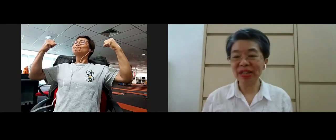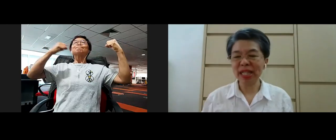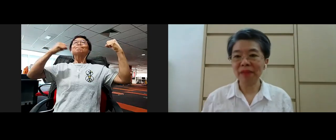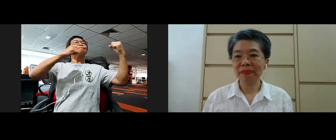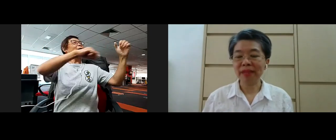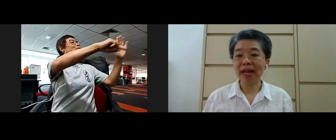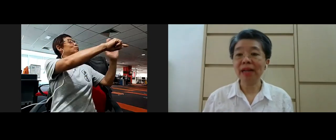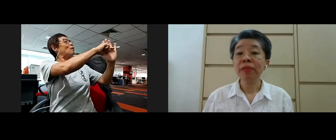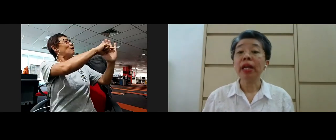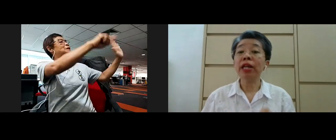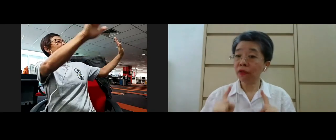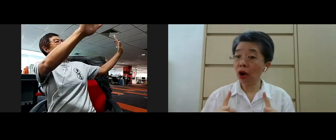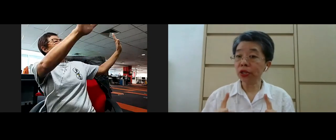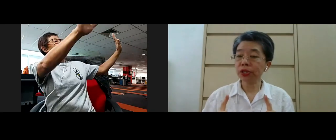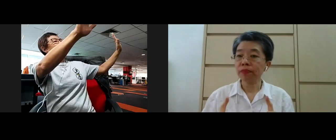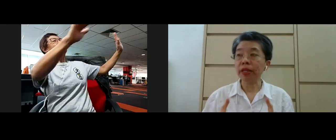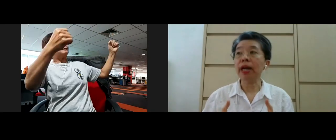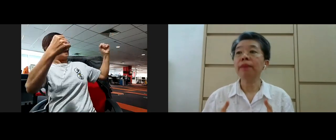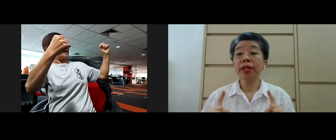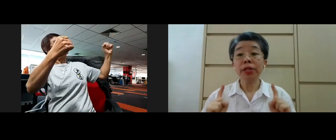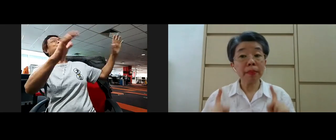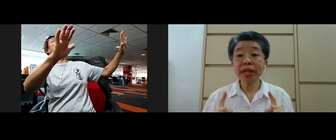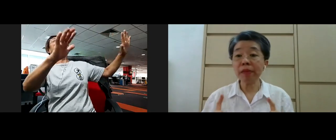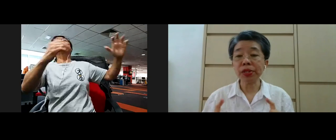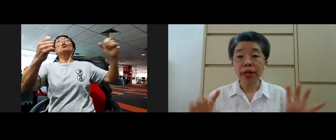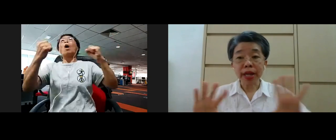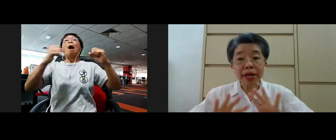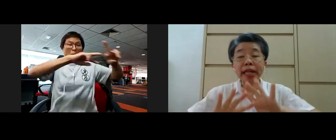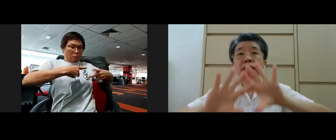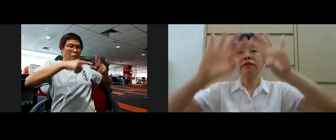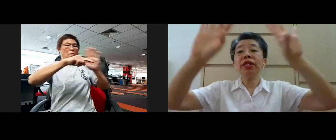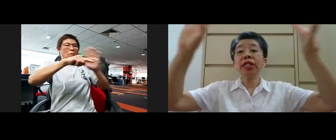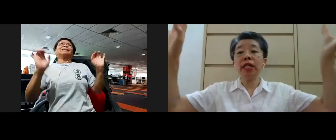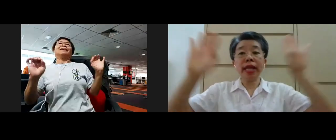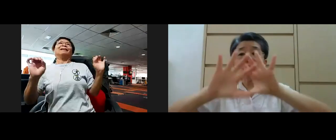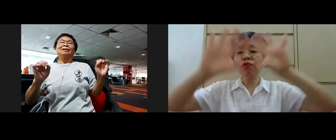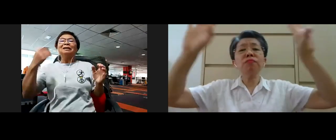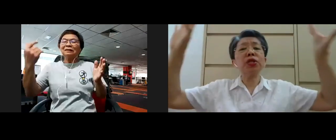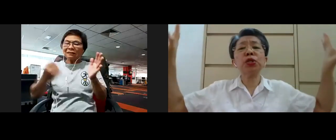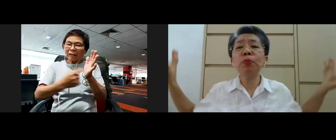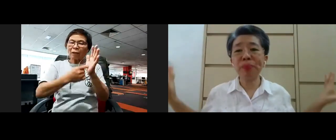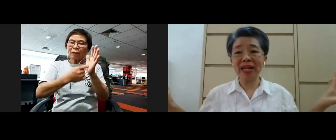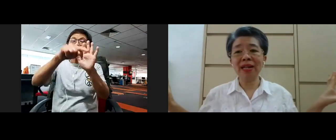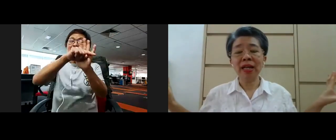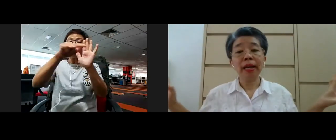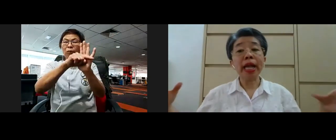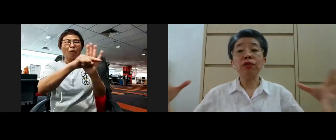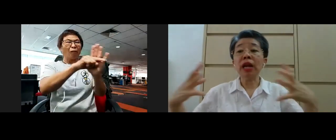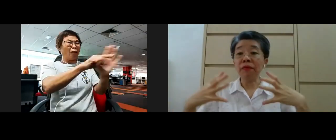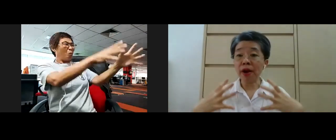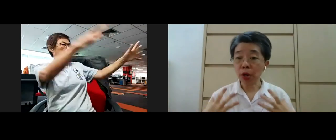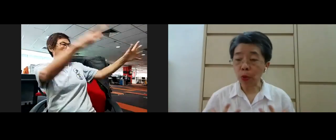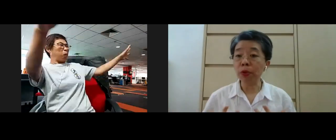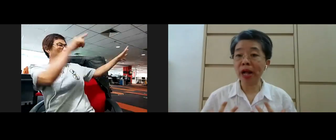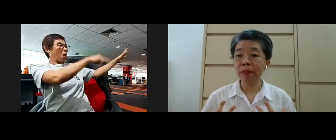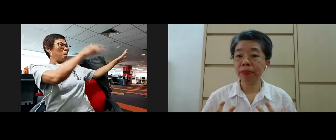negativity yeah and of course yeah sometimes that negativity that group is so big and